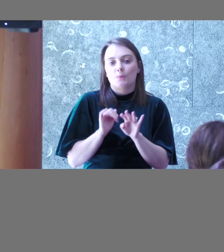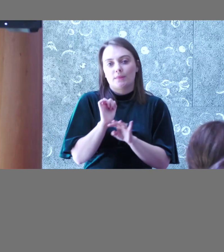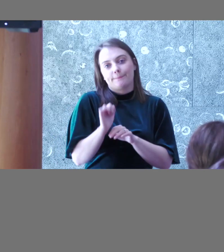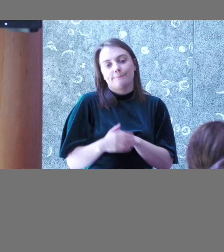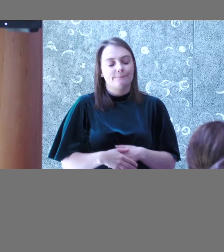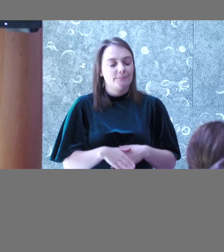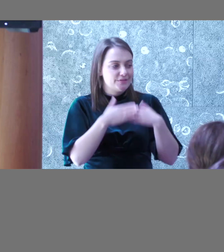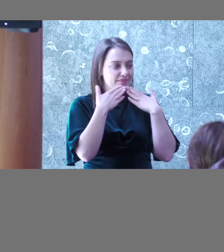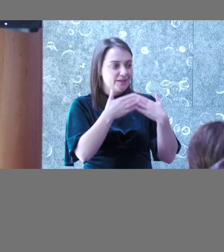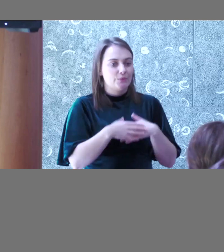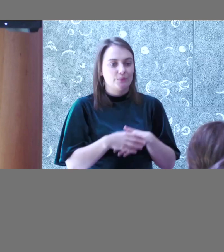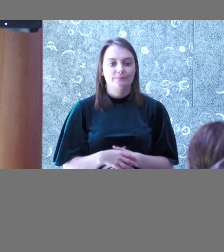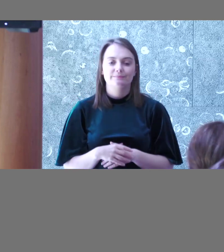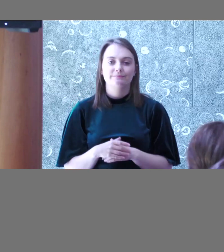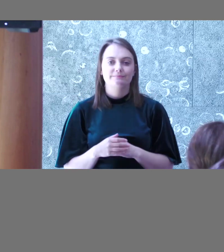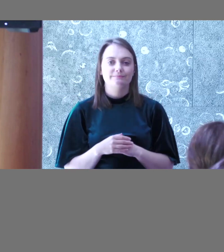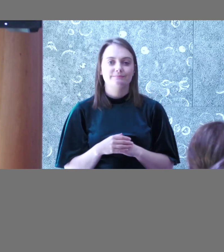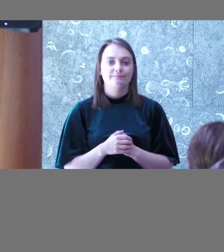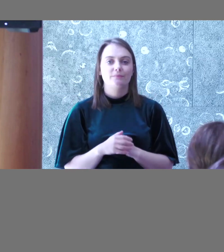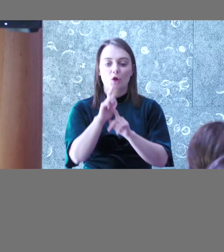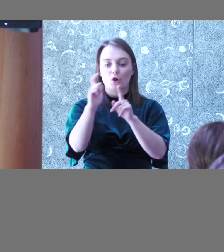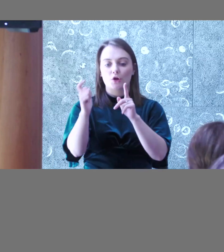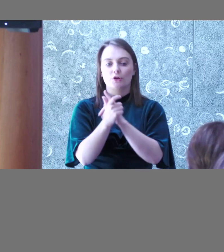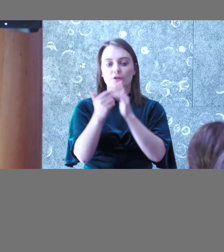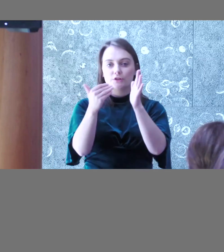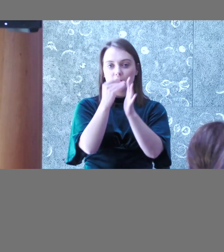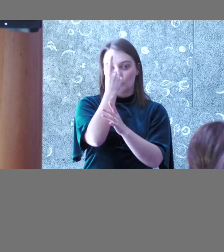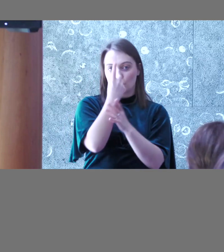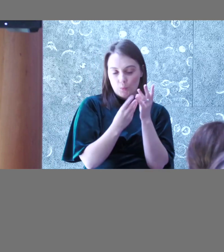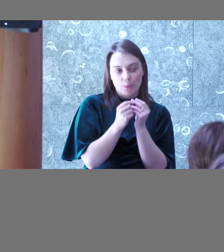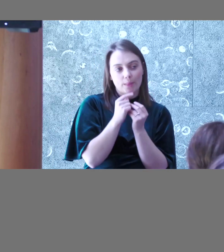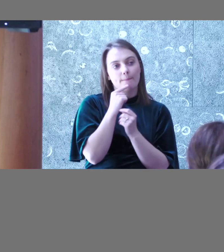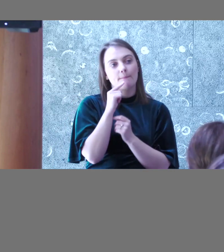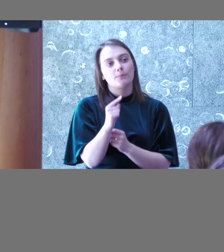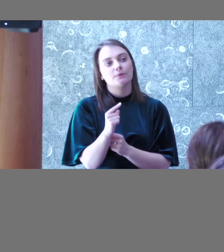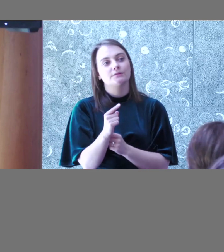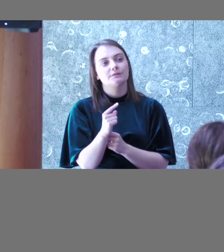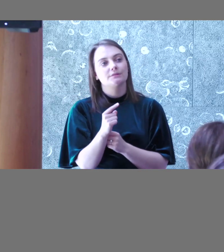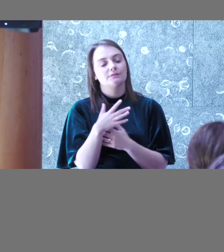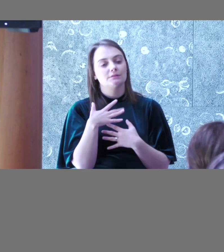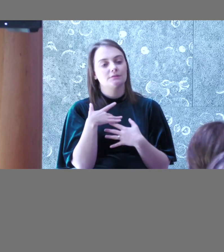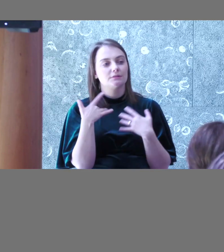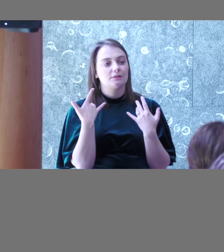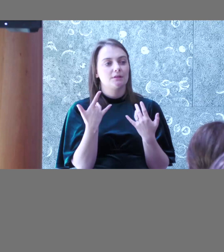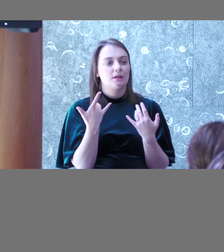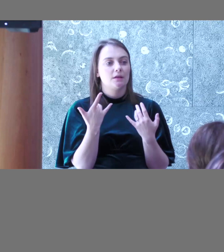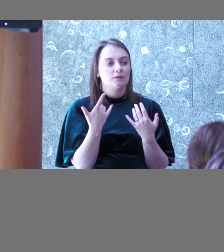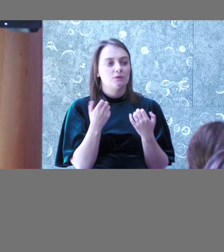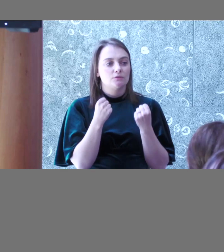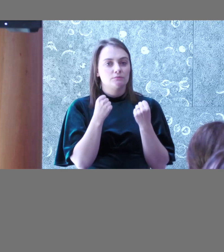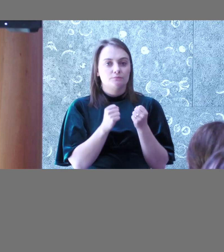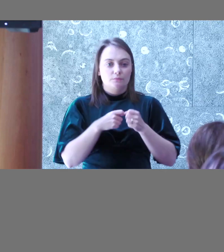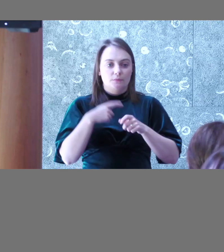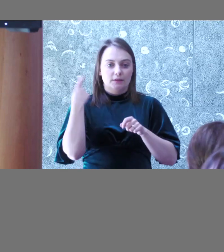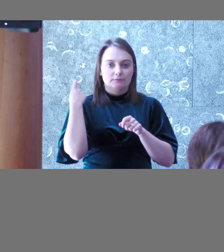Thank you. The culture is one thing, but then it comes to the daily grit of the